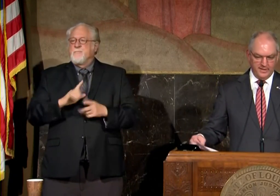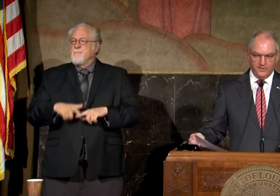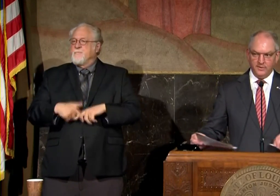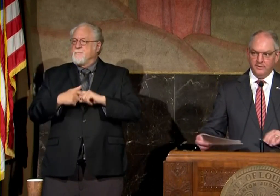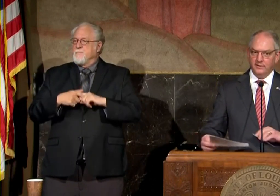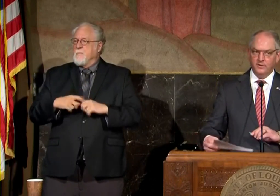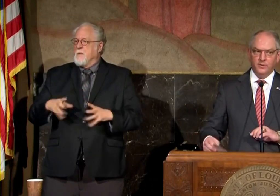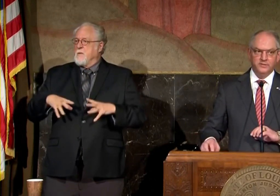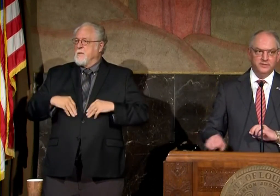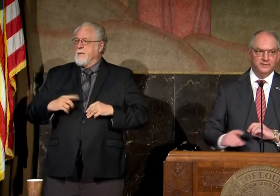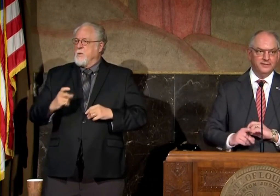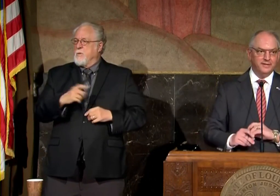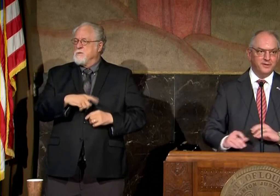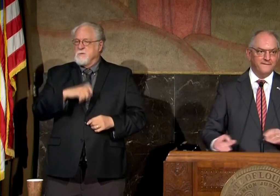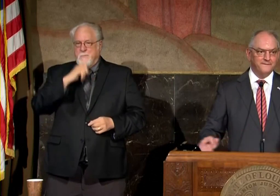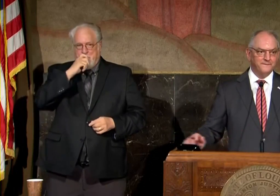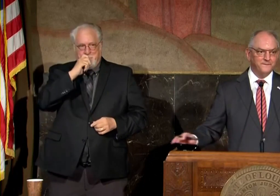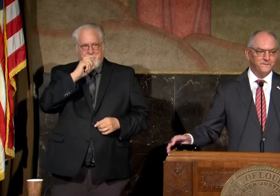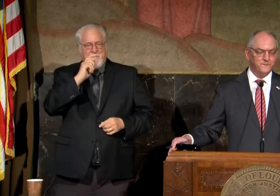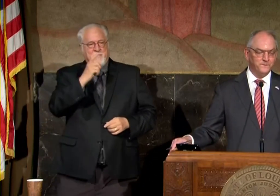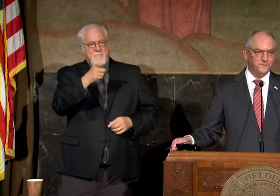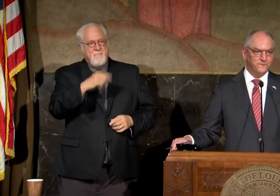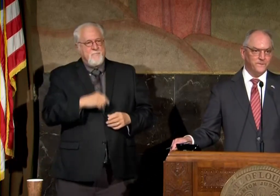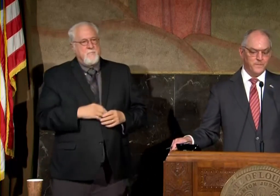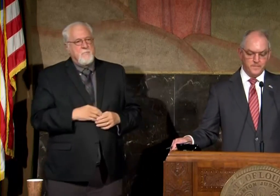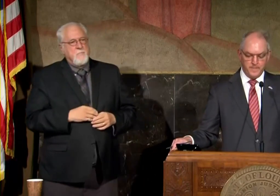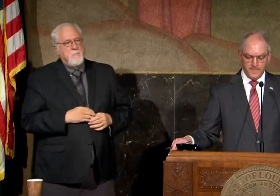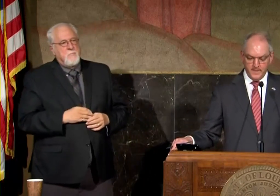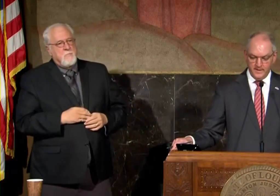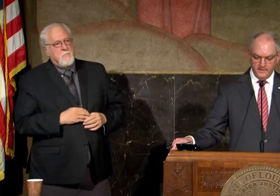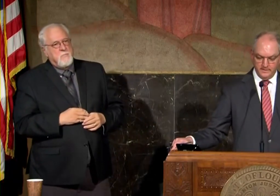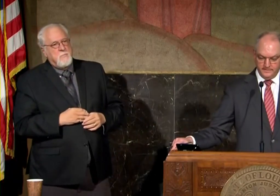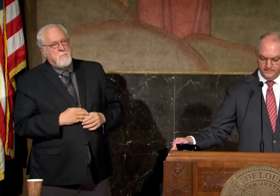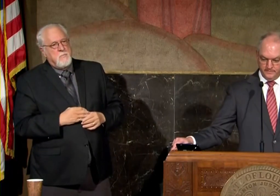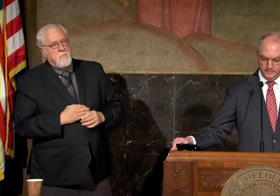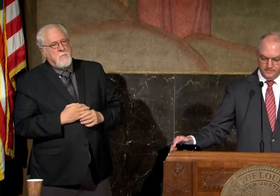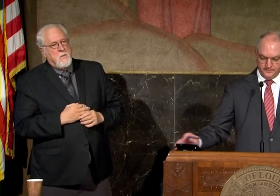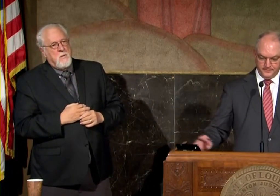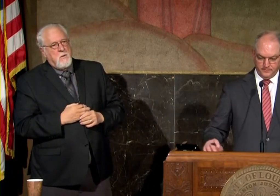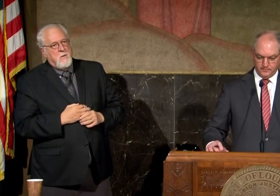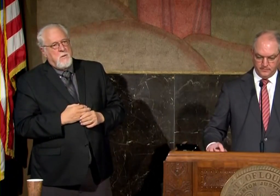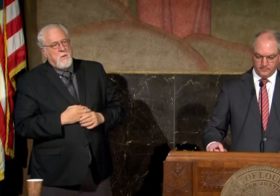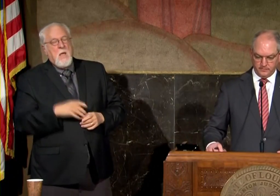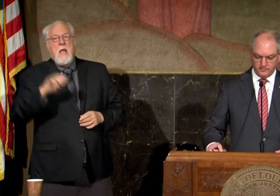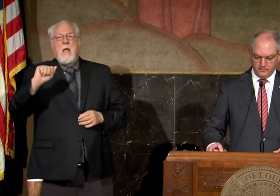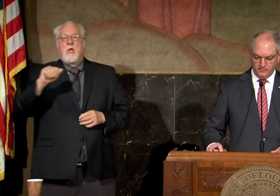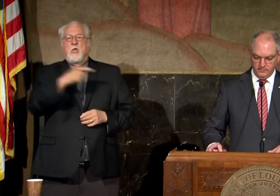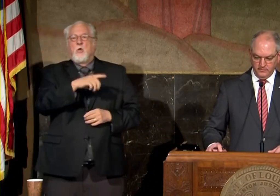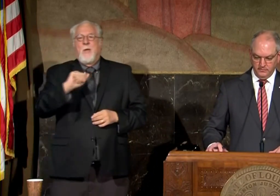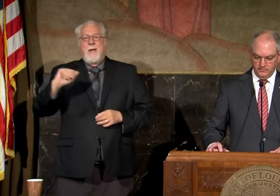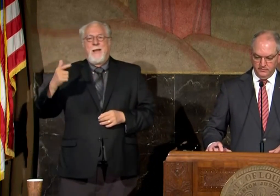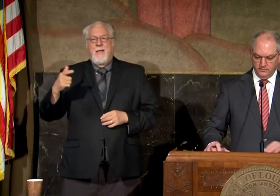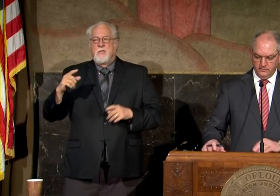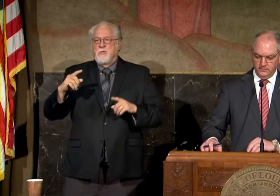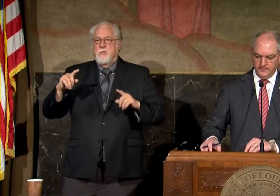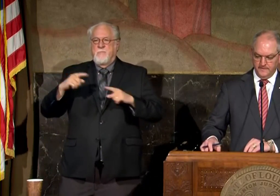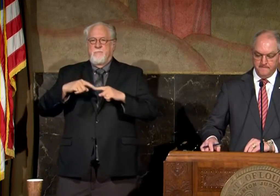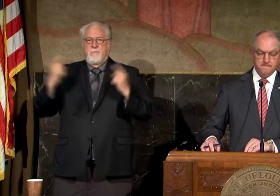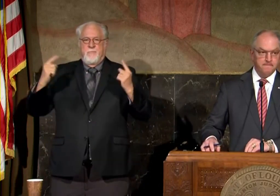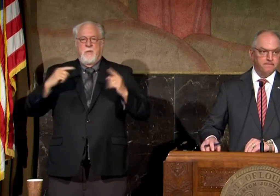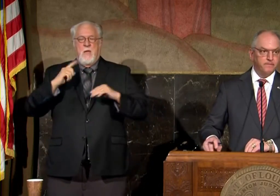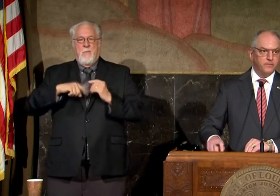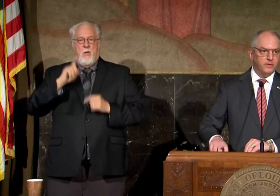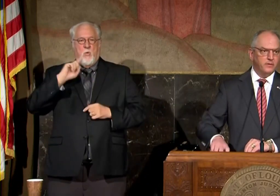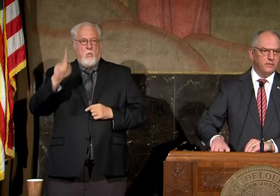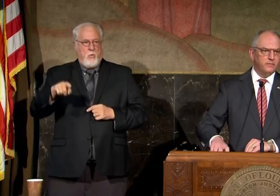take your questions yes sir the attorney general had great differences over the past week about your about these